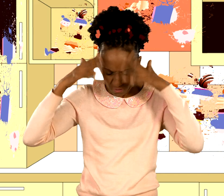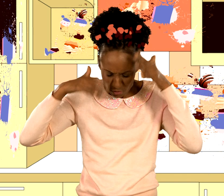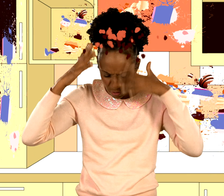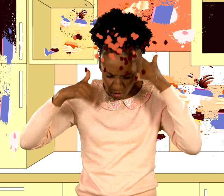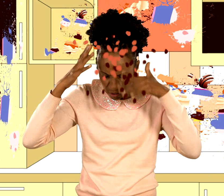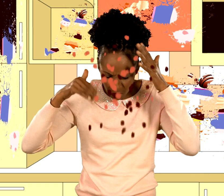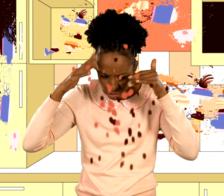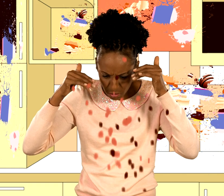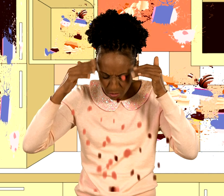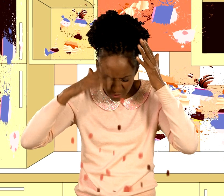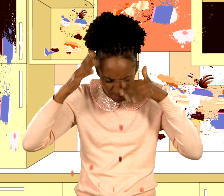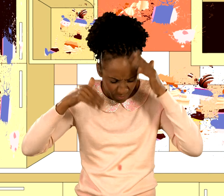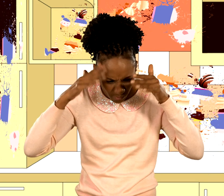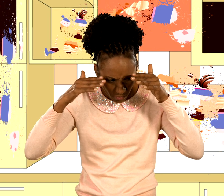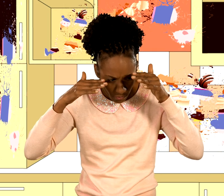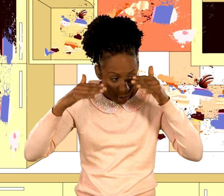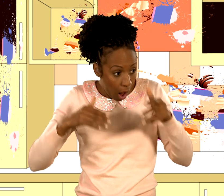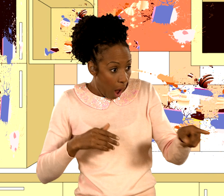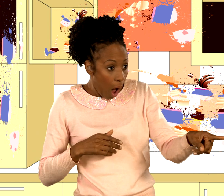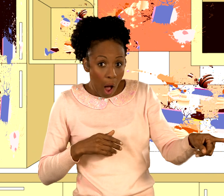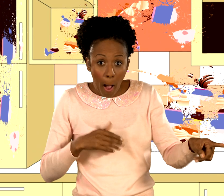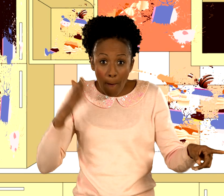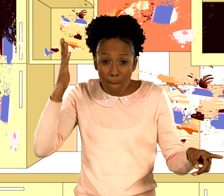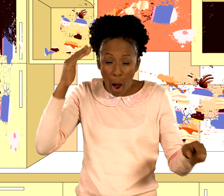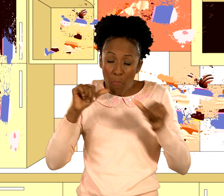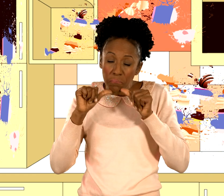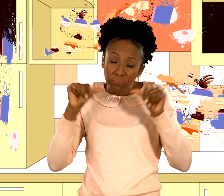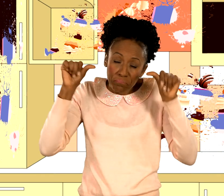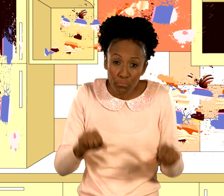There's crumbs in my hair And our mother's best chair